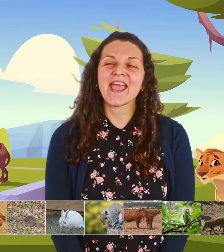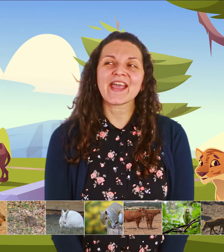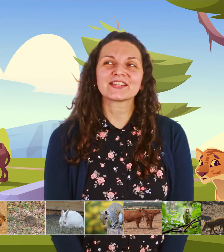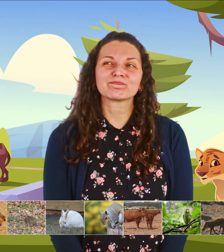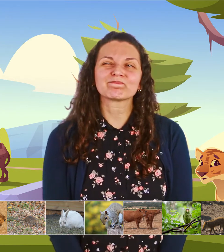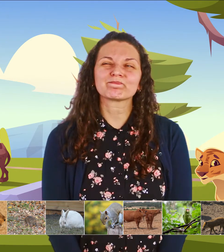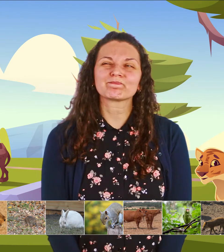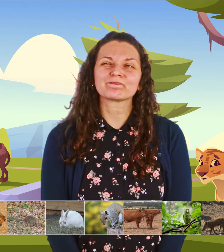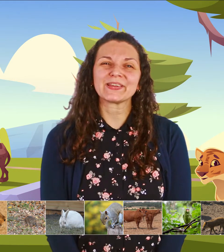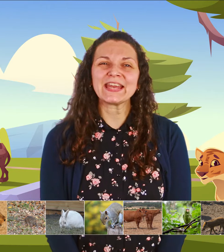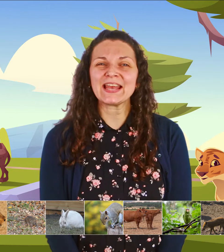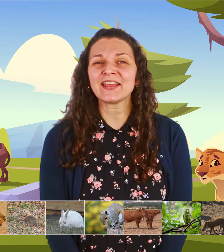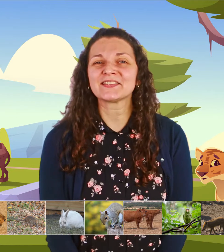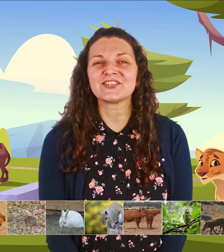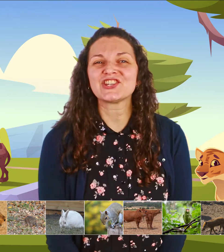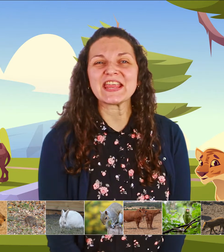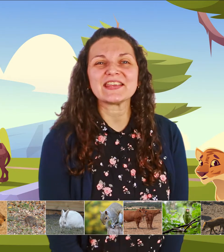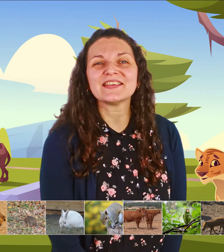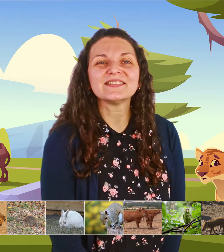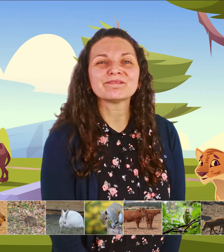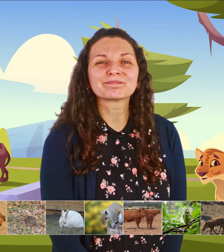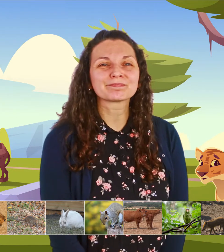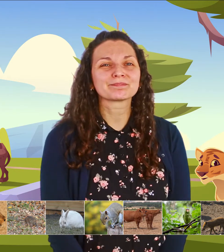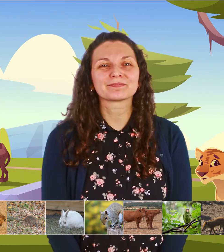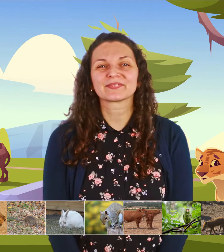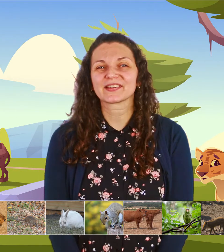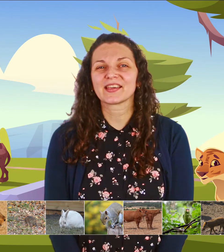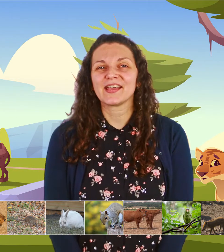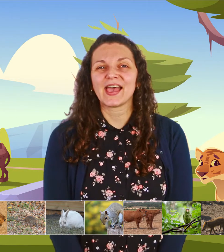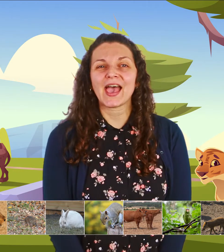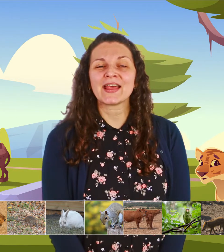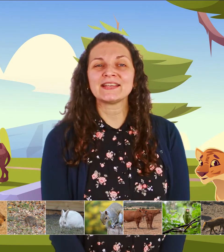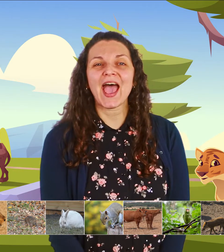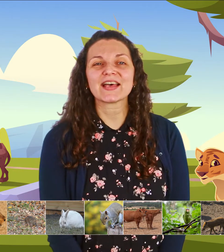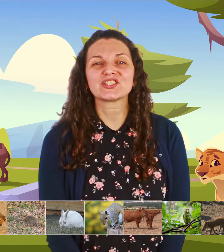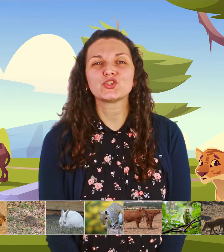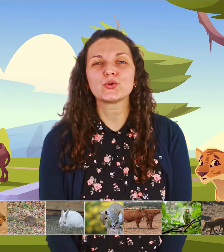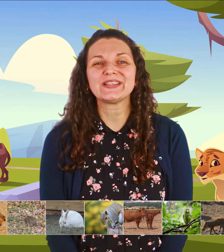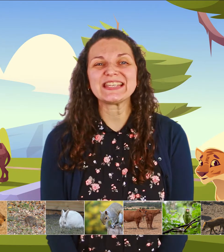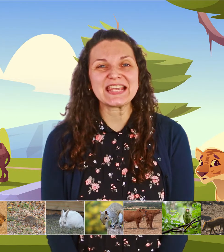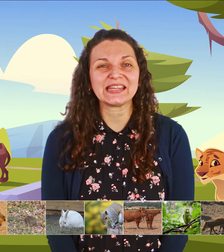and it likes cheese and it has two teeth